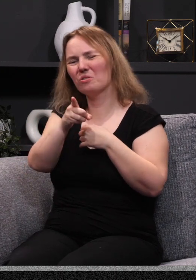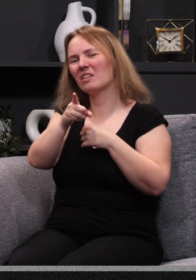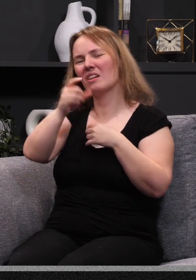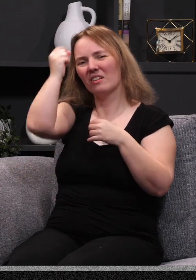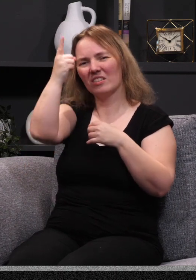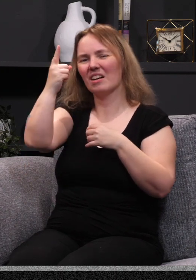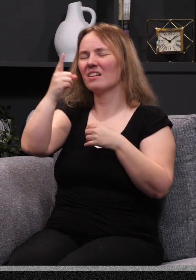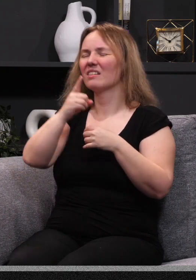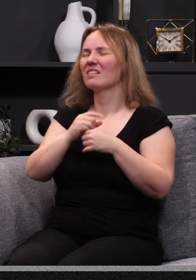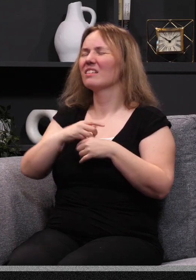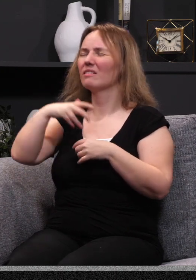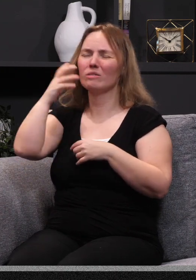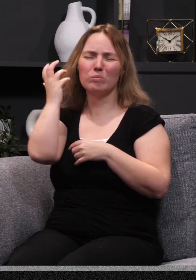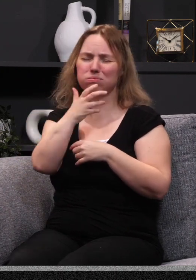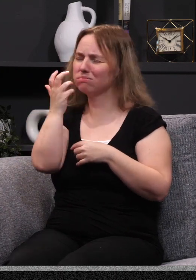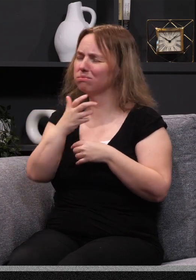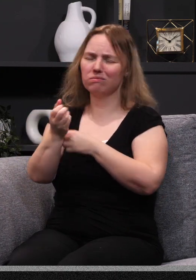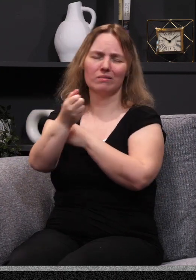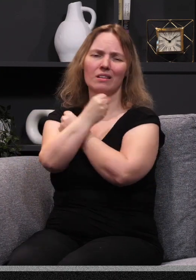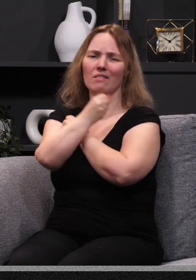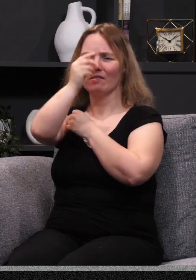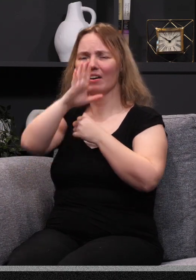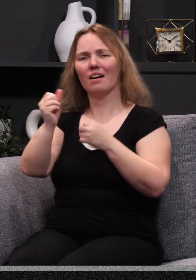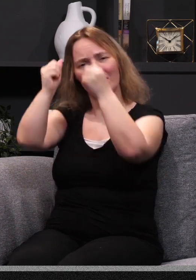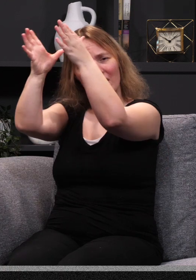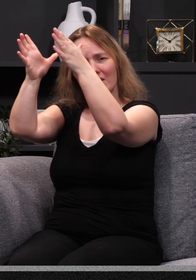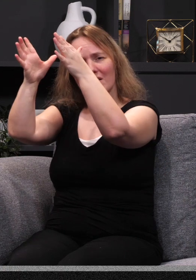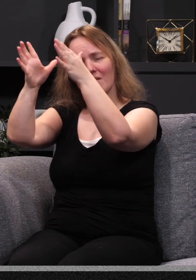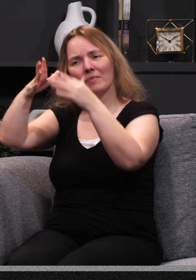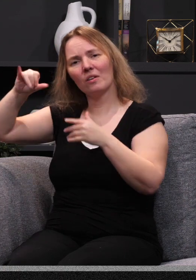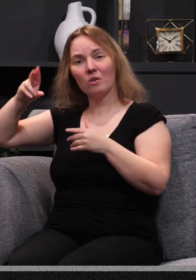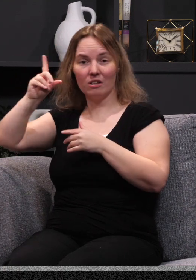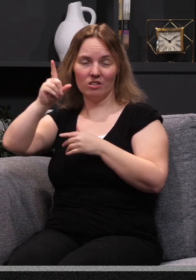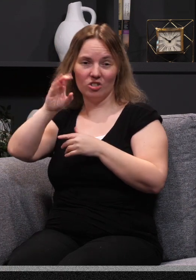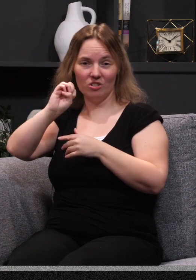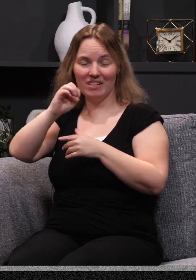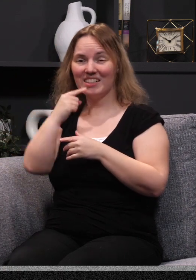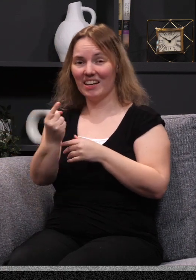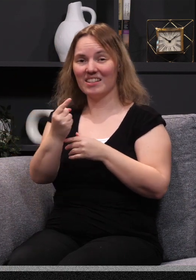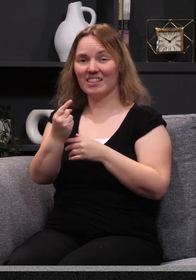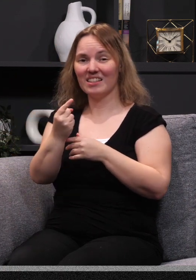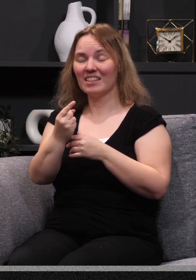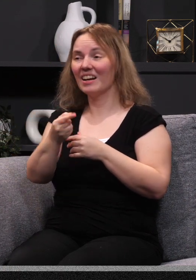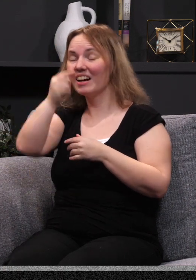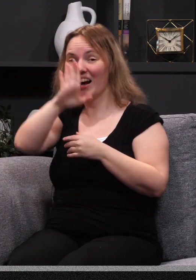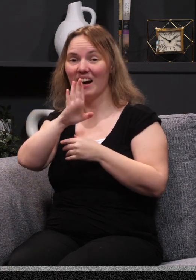don't really grasp the incredible love of God the Father. And yet Jude says that for those of us who know the Lord, he calls us, he invites